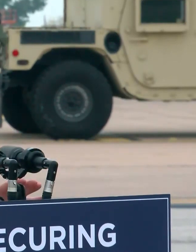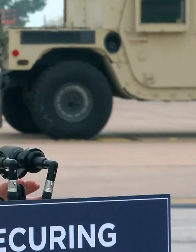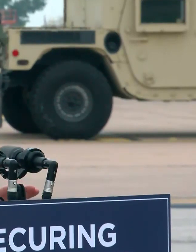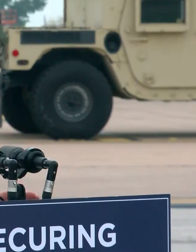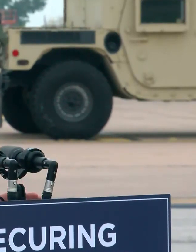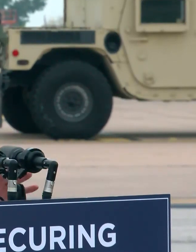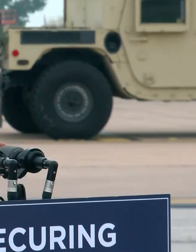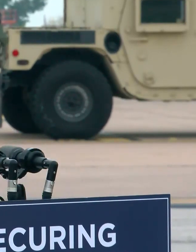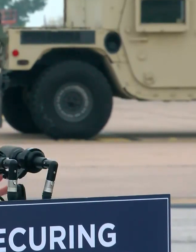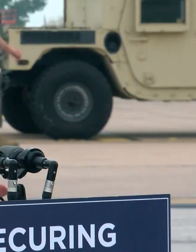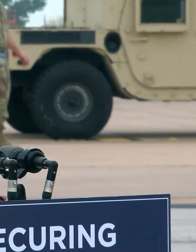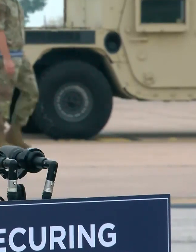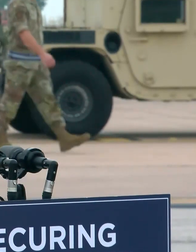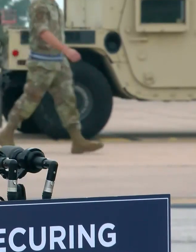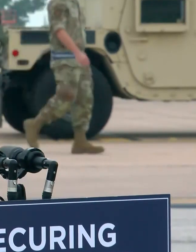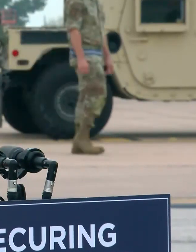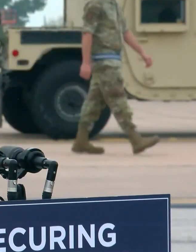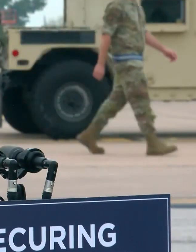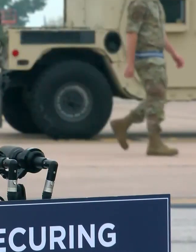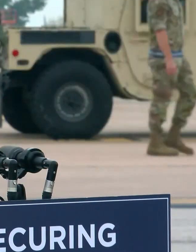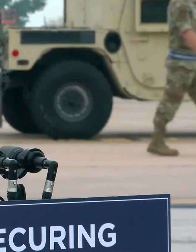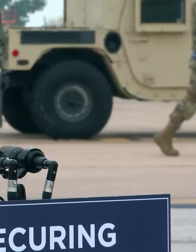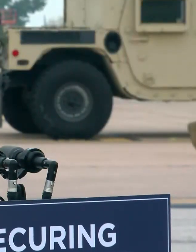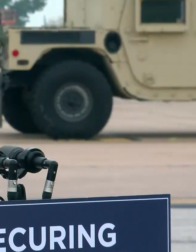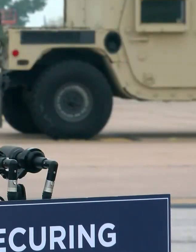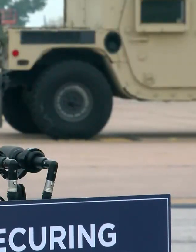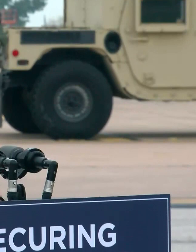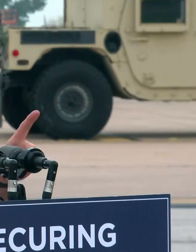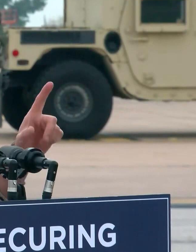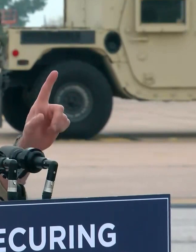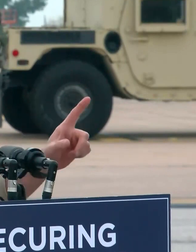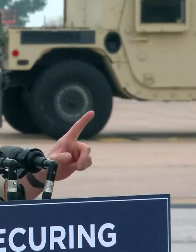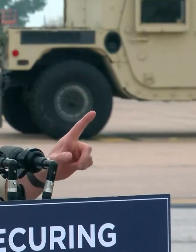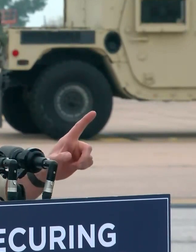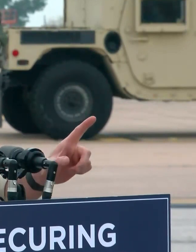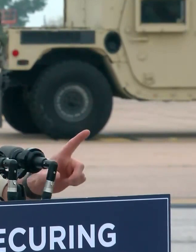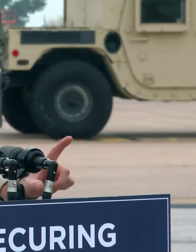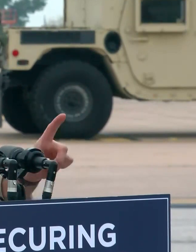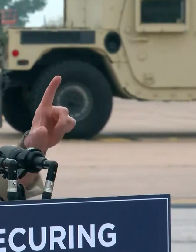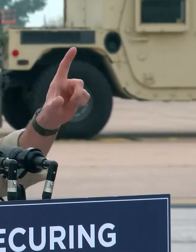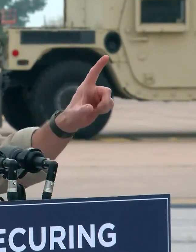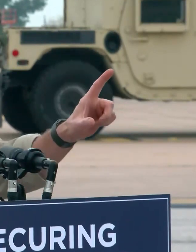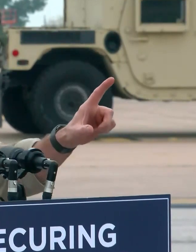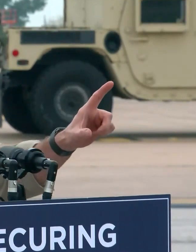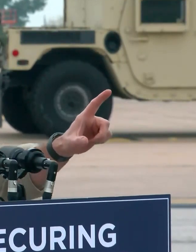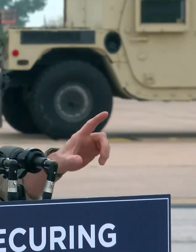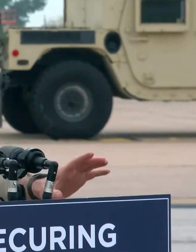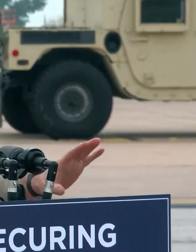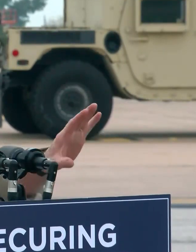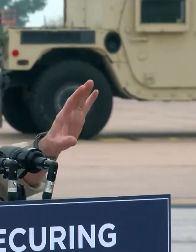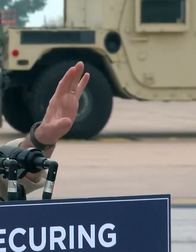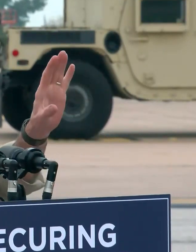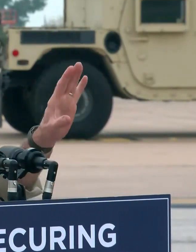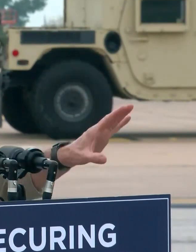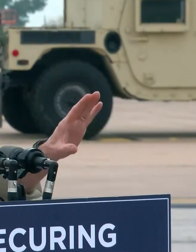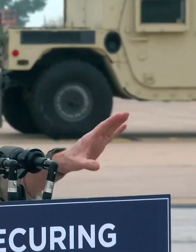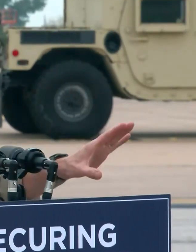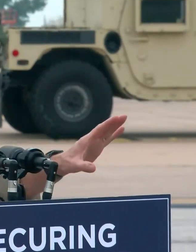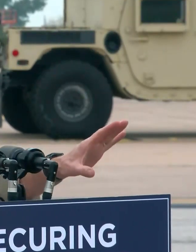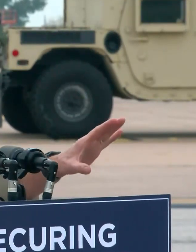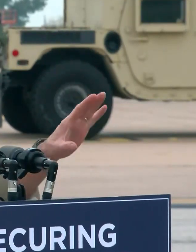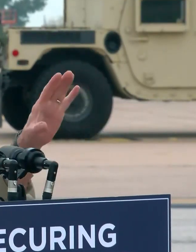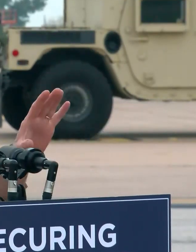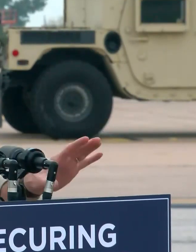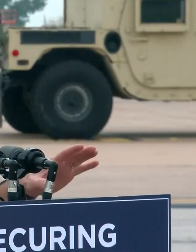deployed to hotspots along the border to intercept, to repel, and to turn